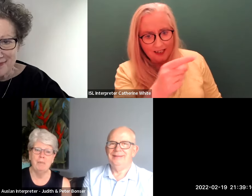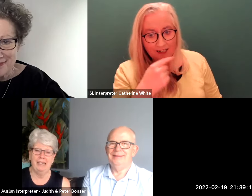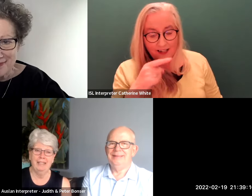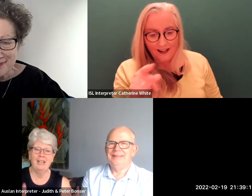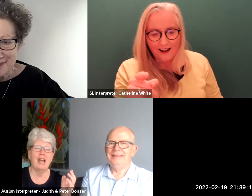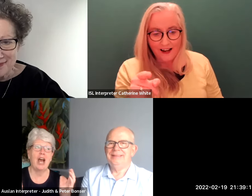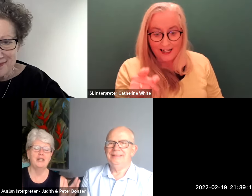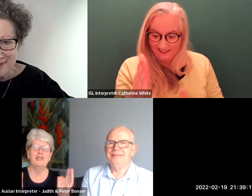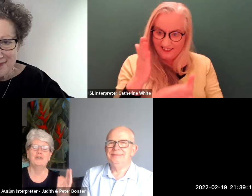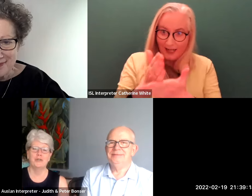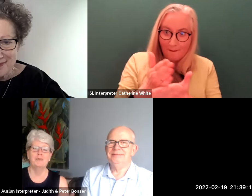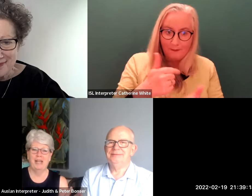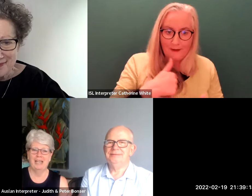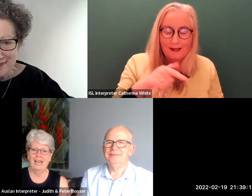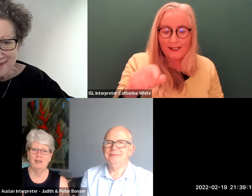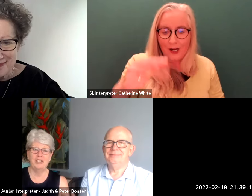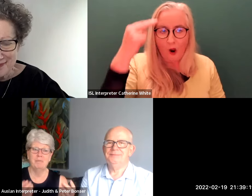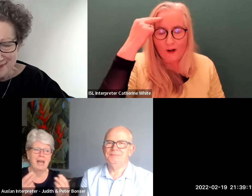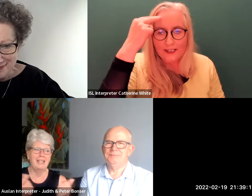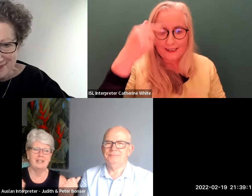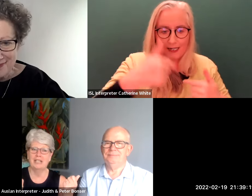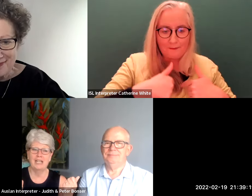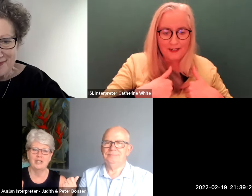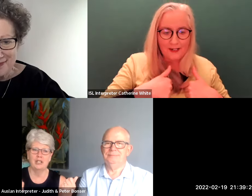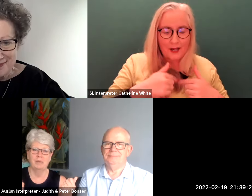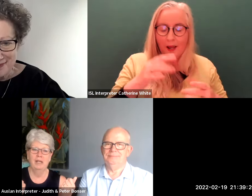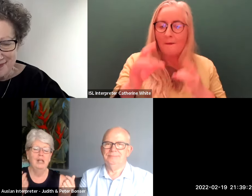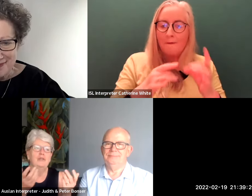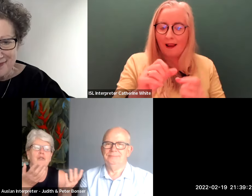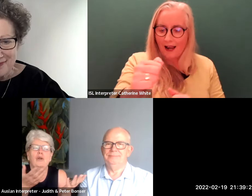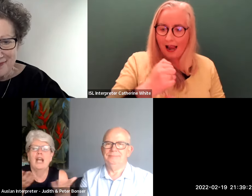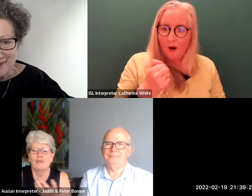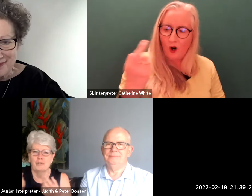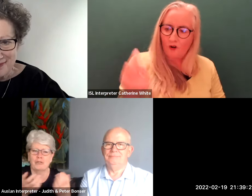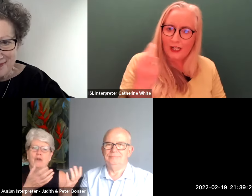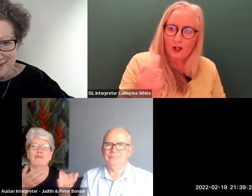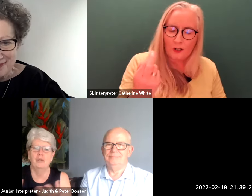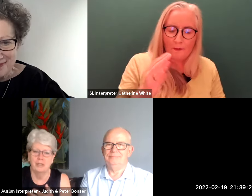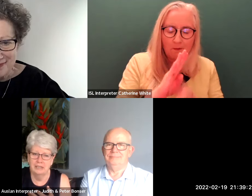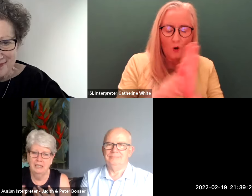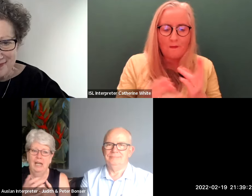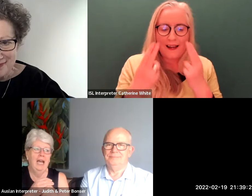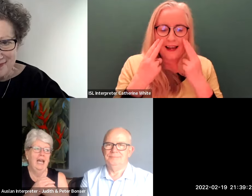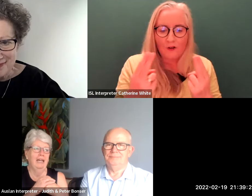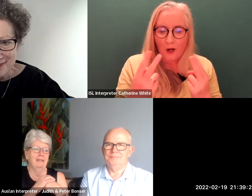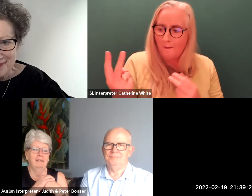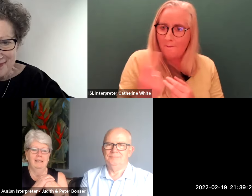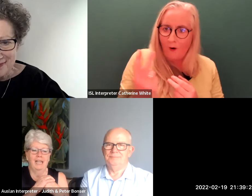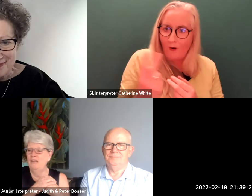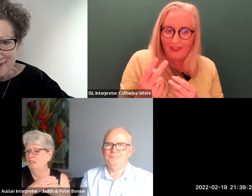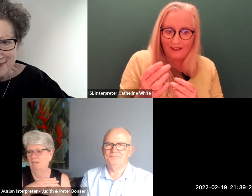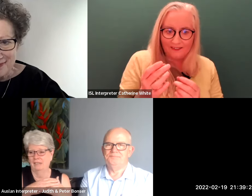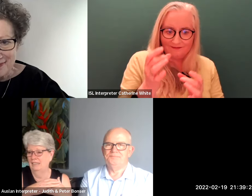he got me he understood me and it just made the relationship so natural so fluid and